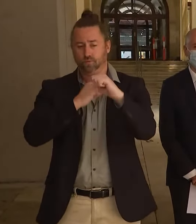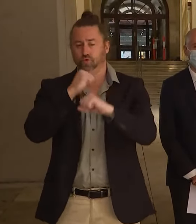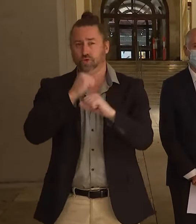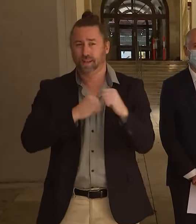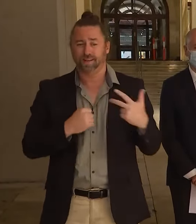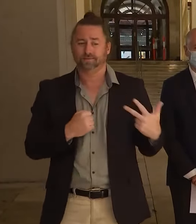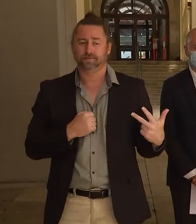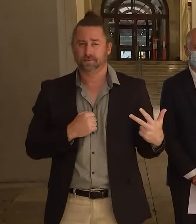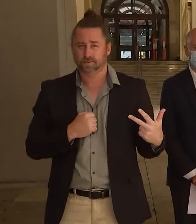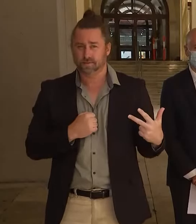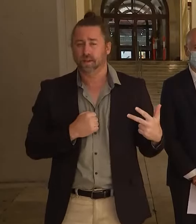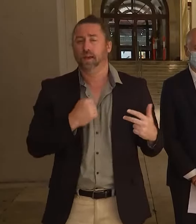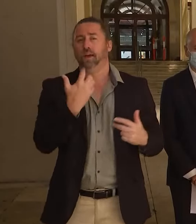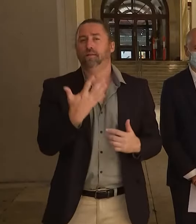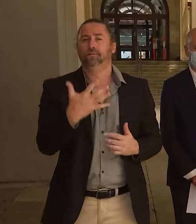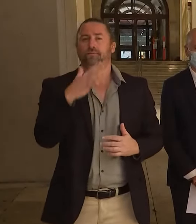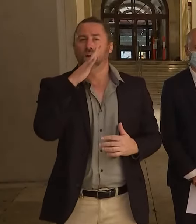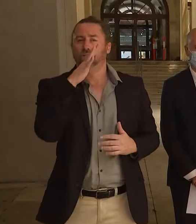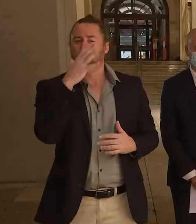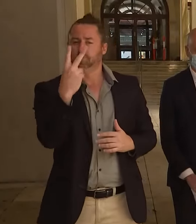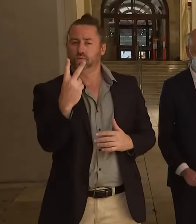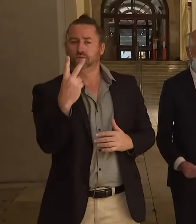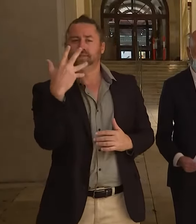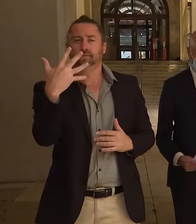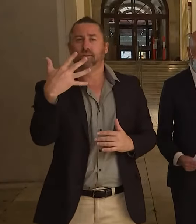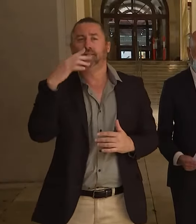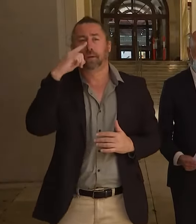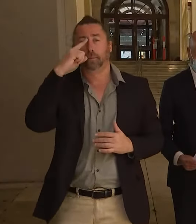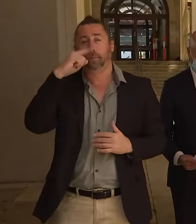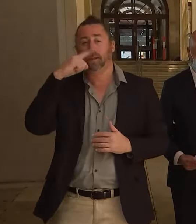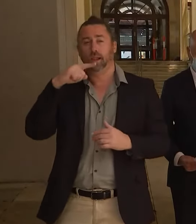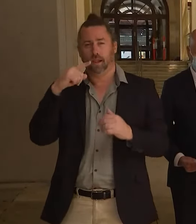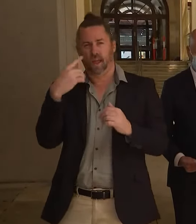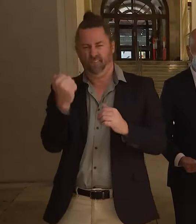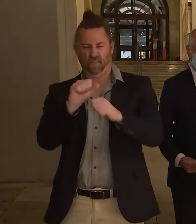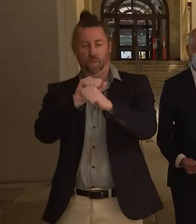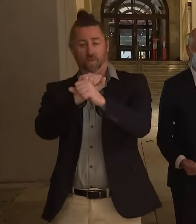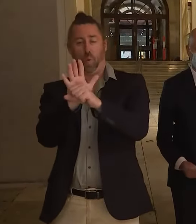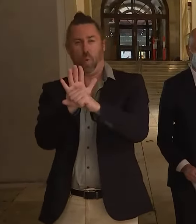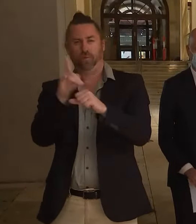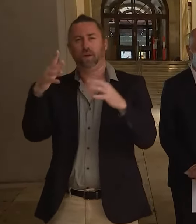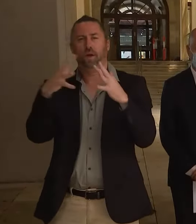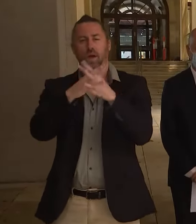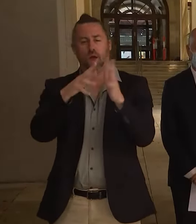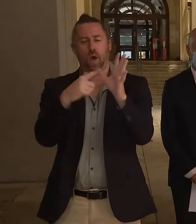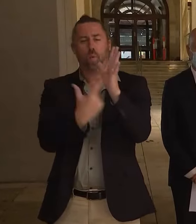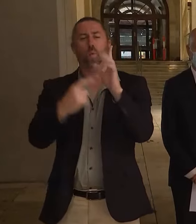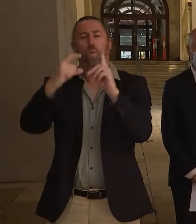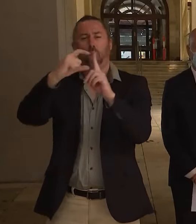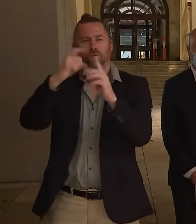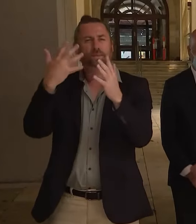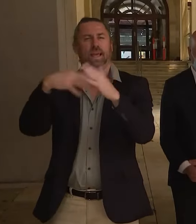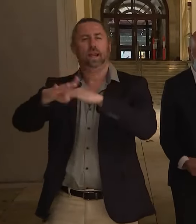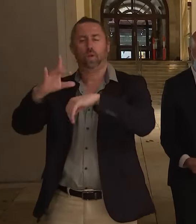525 additional people who are COVID positive patients in wards.